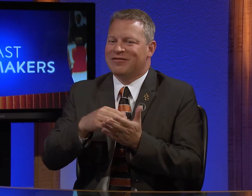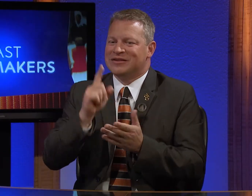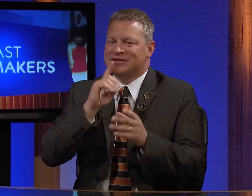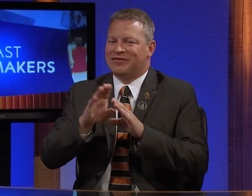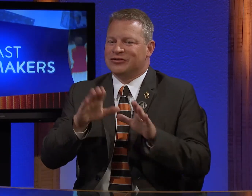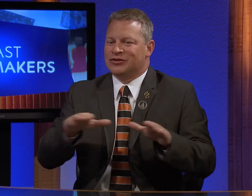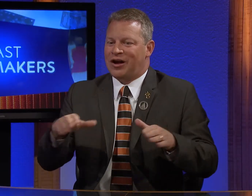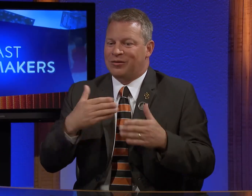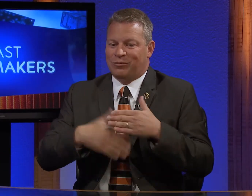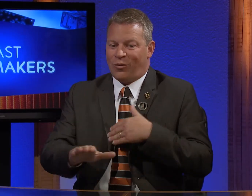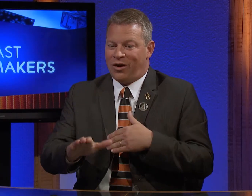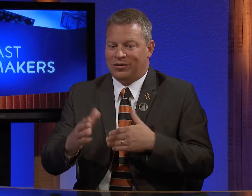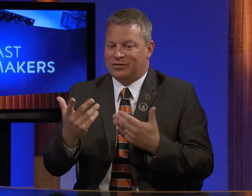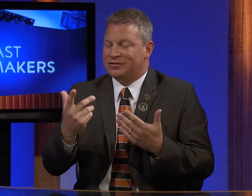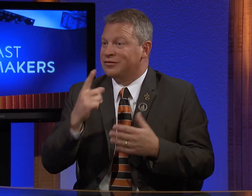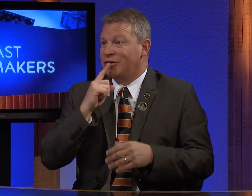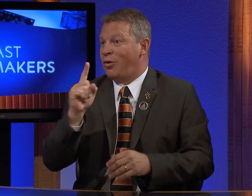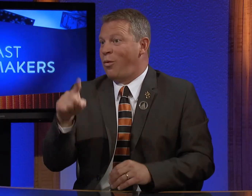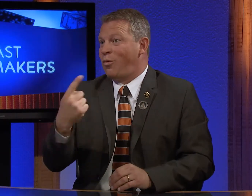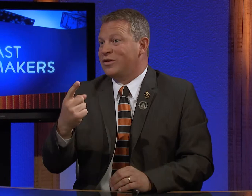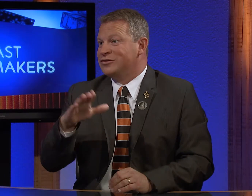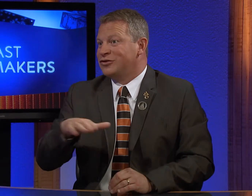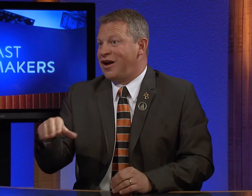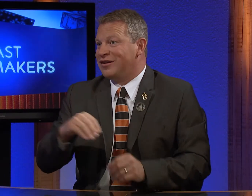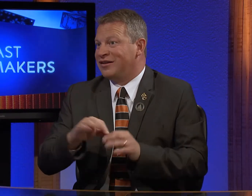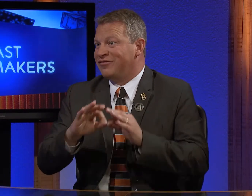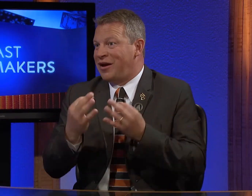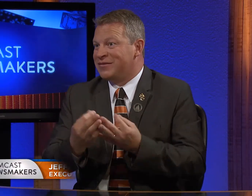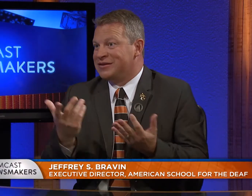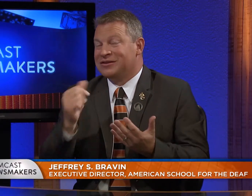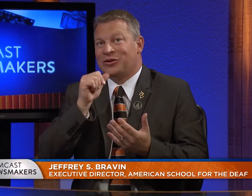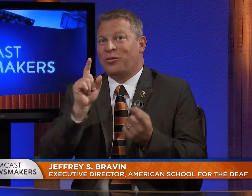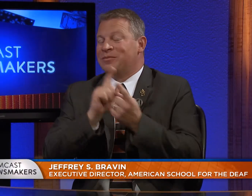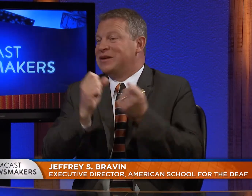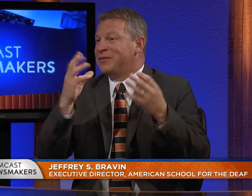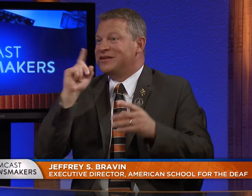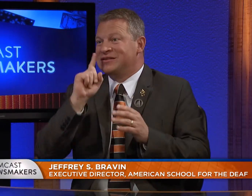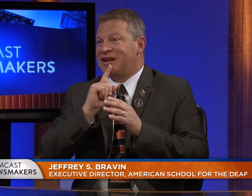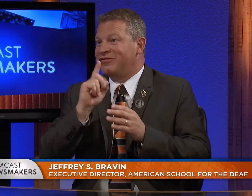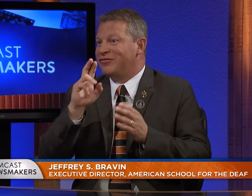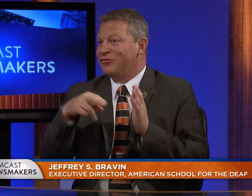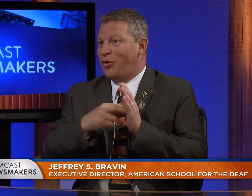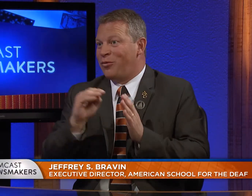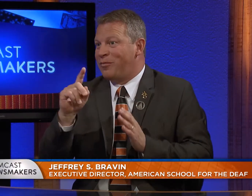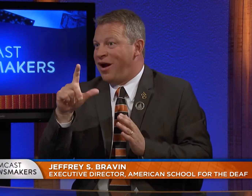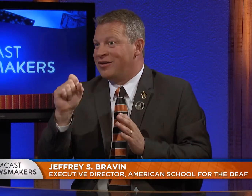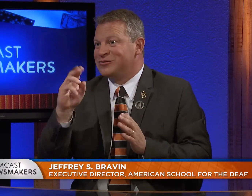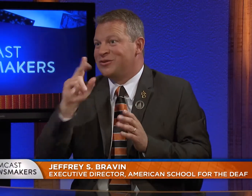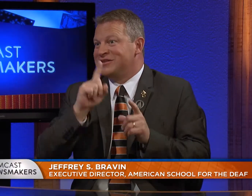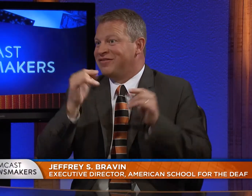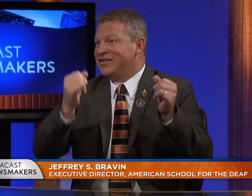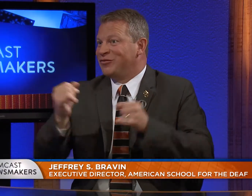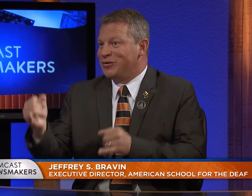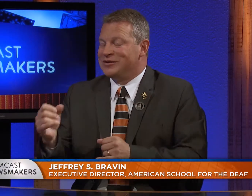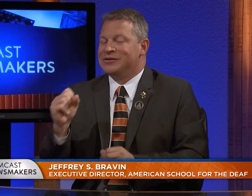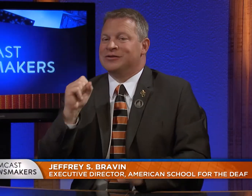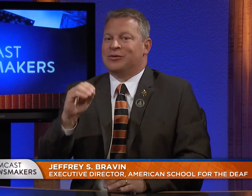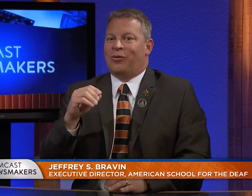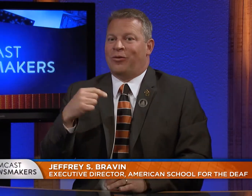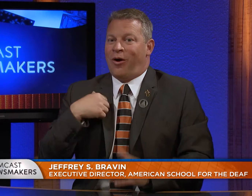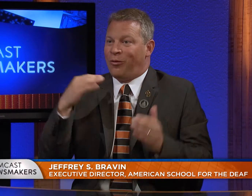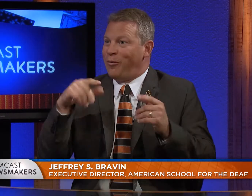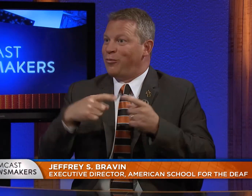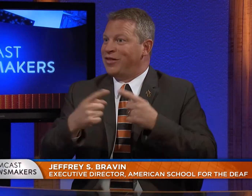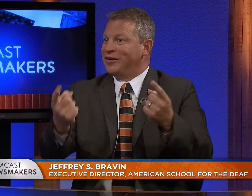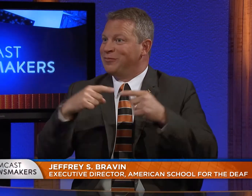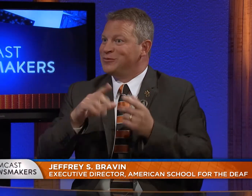Certainly, because often deaf children are born and they're the only deaf child in the family. They don't meet deaf role models or deaf